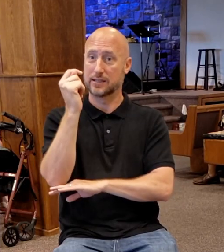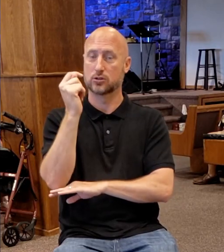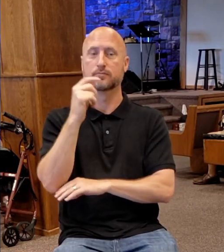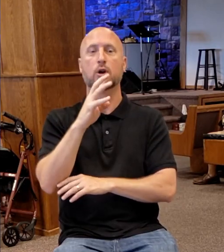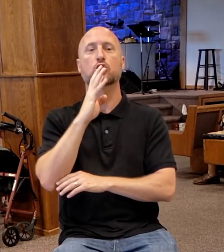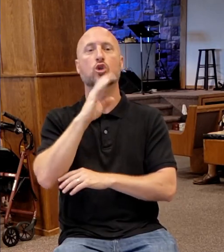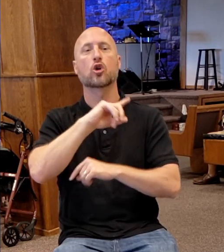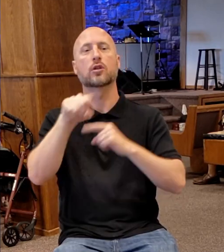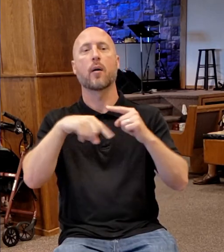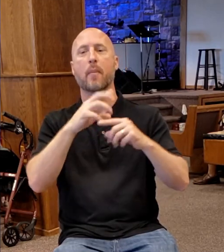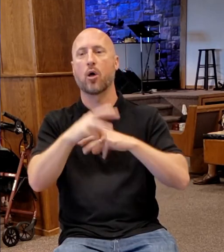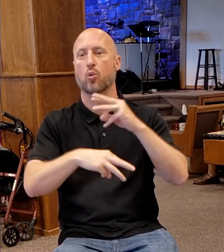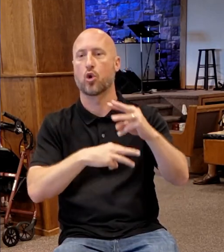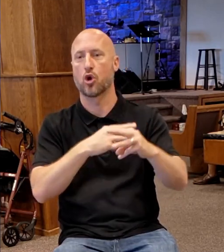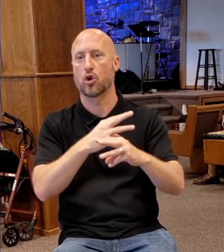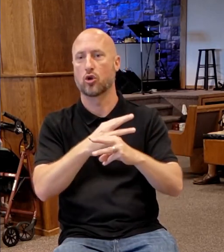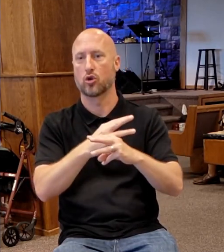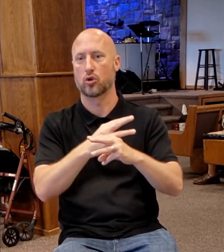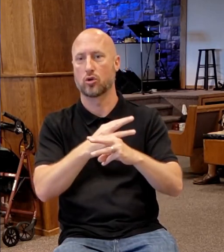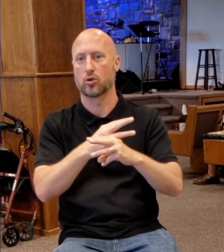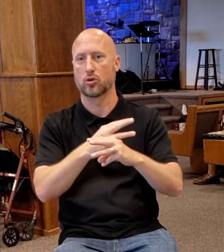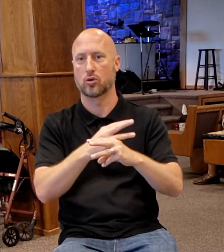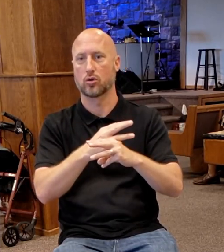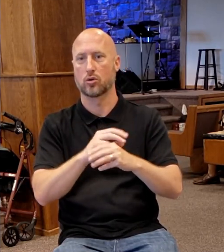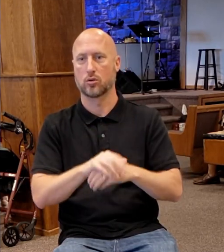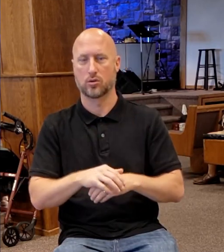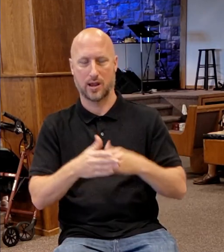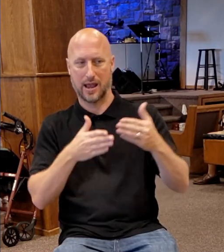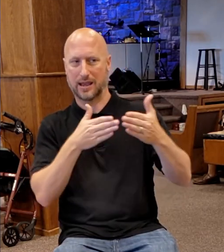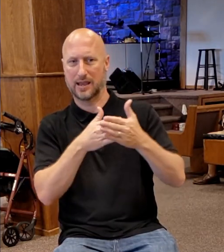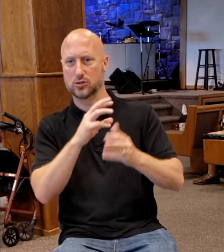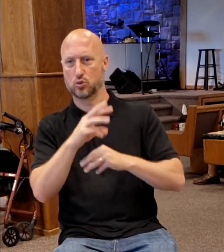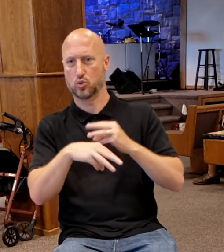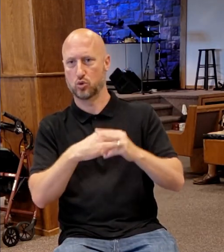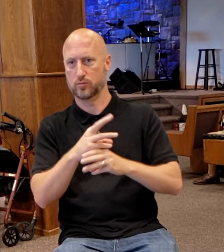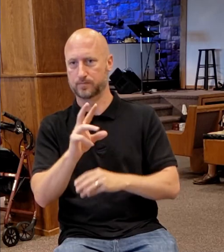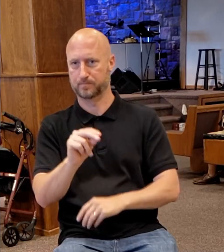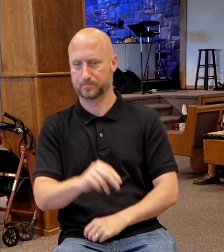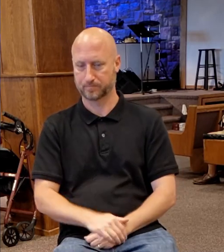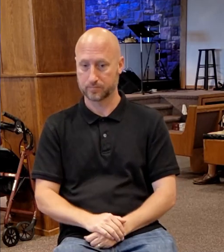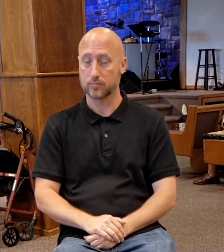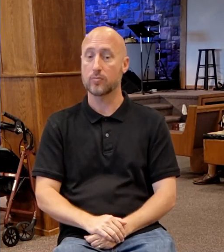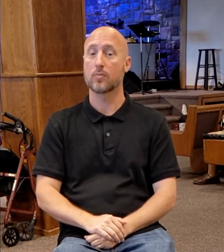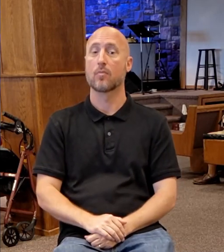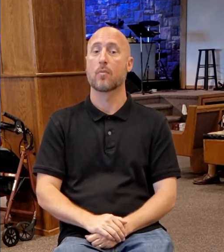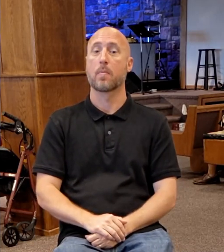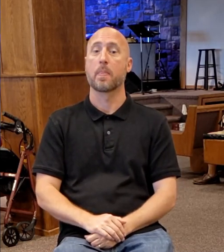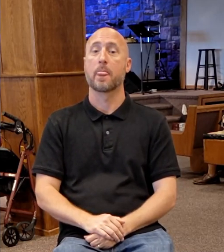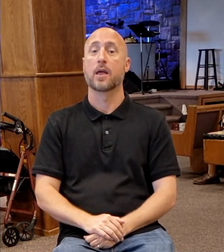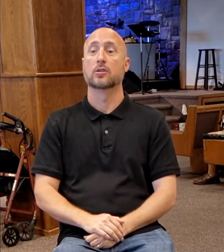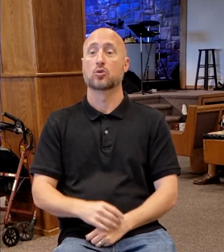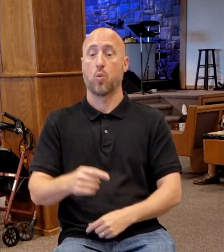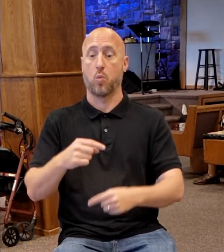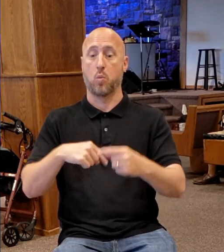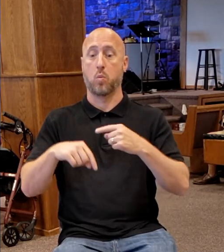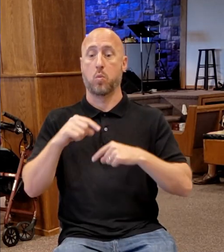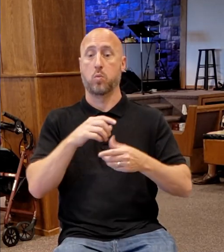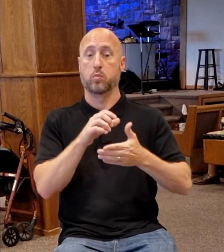at the world, against the world. He had told us back in chapter 3